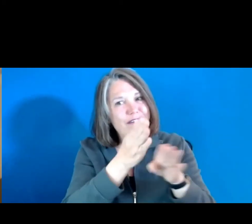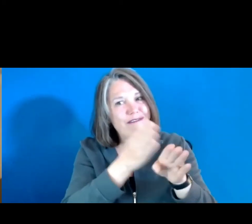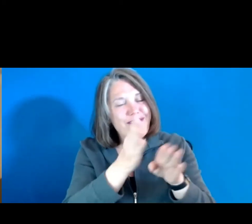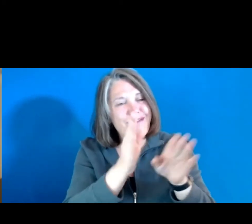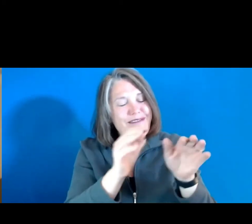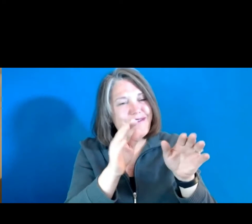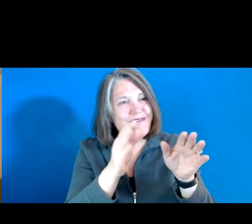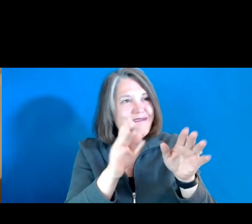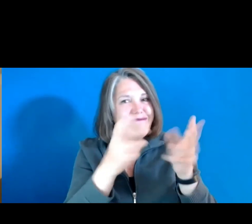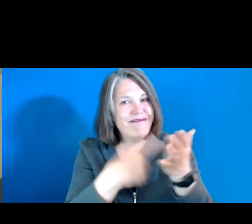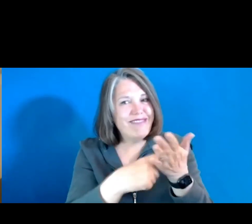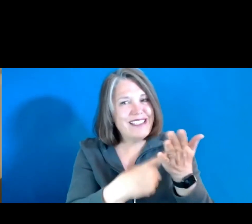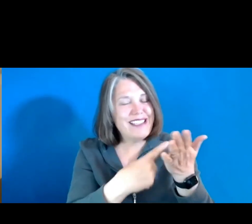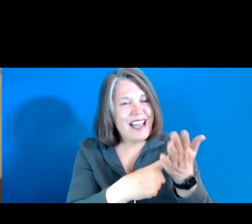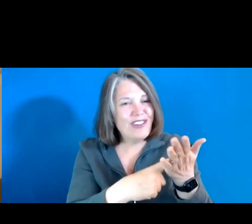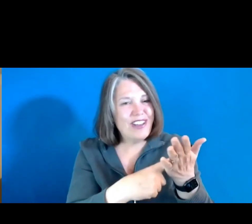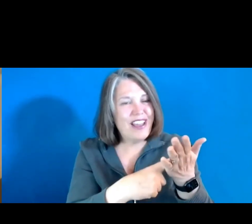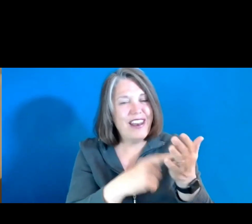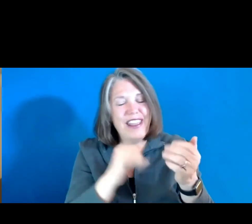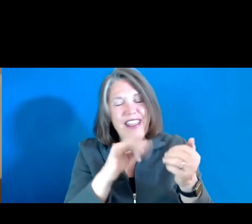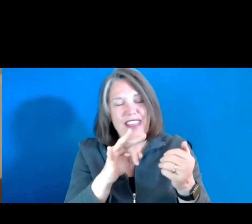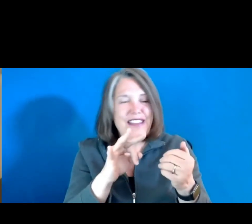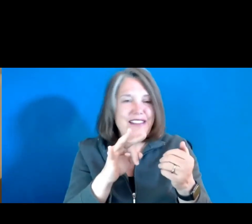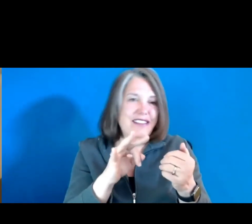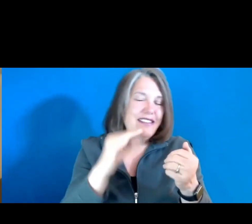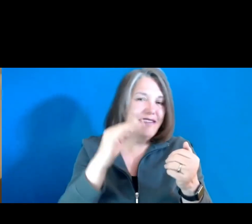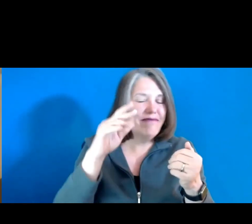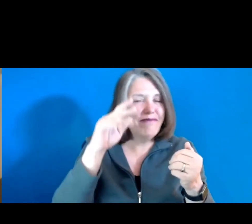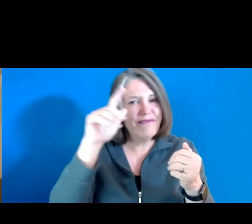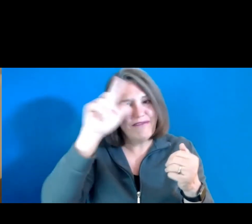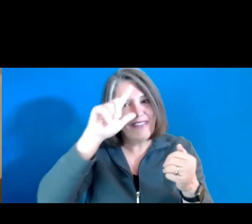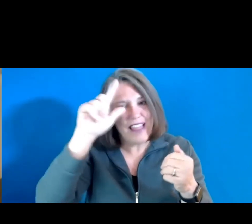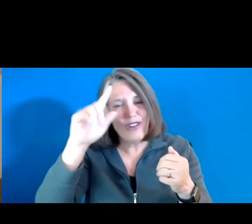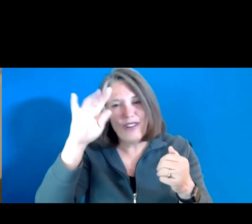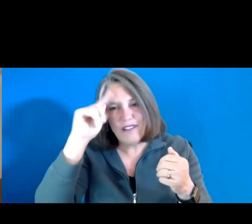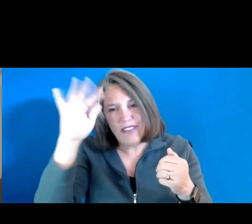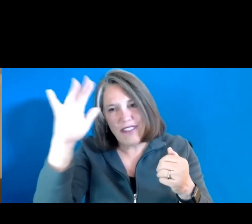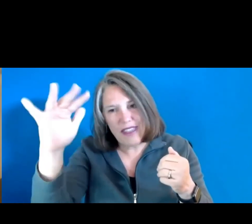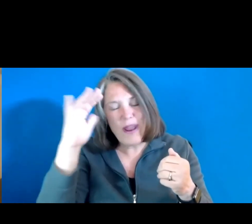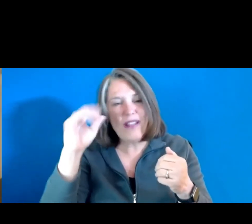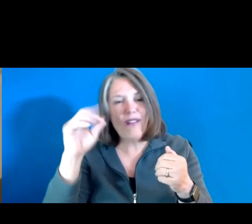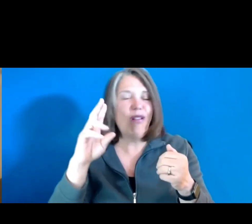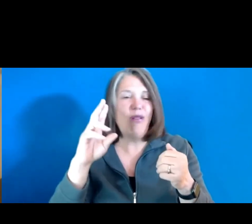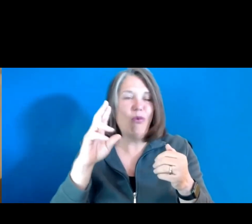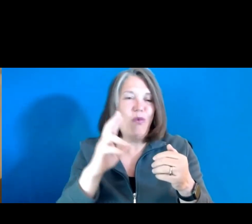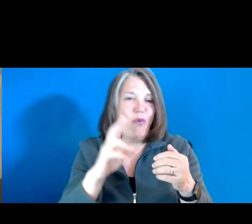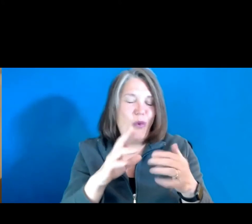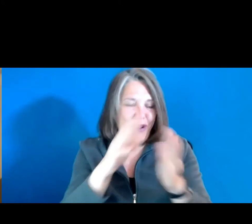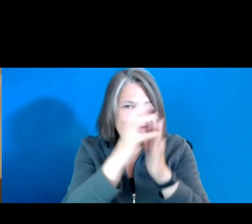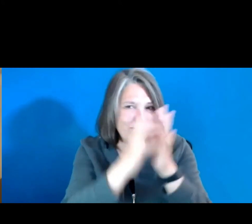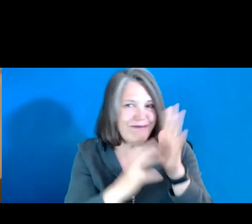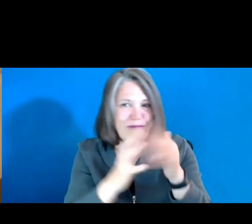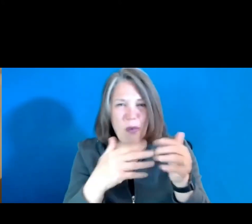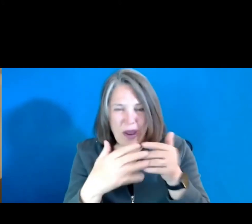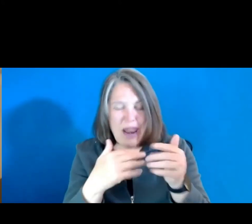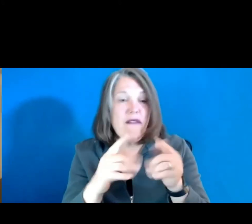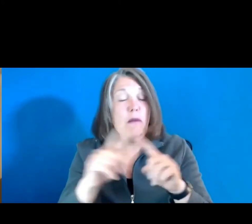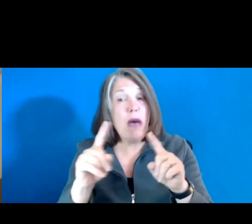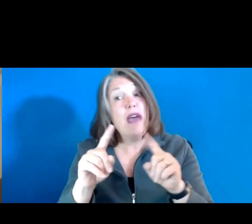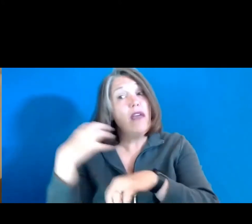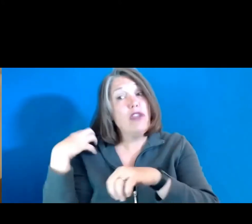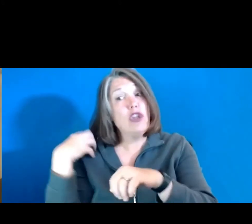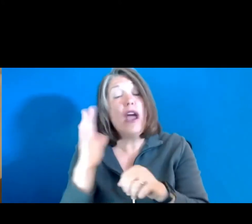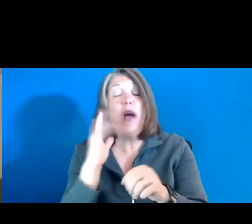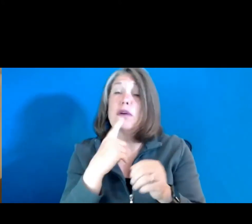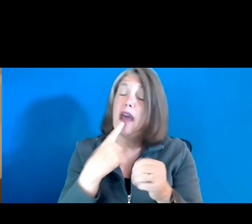whether substantive, methodological, or theoretical. And the chair will essentially say, well, we are going to have a conversation